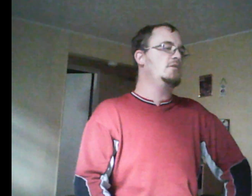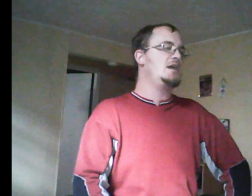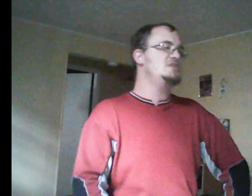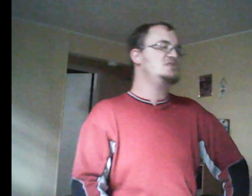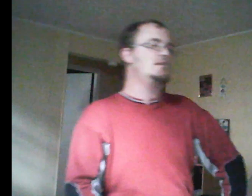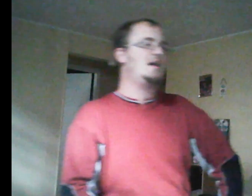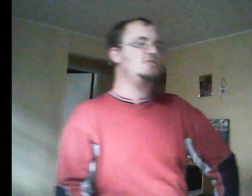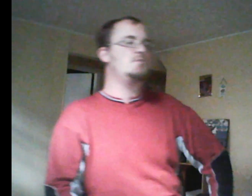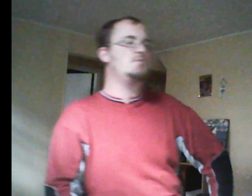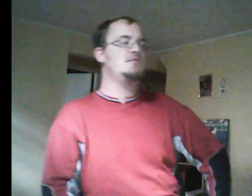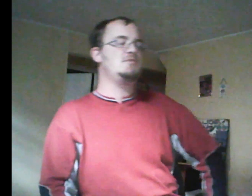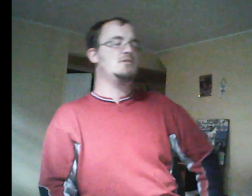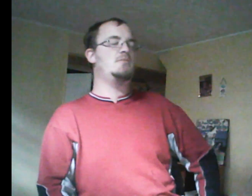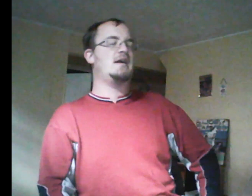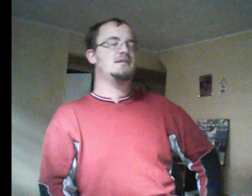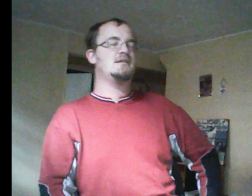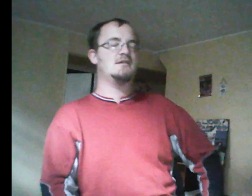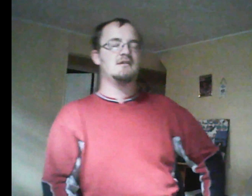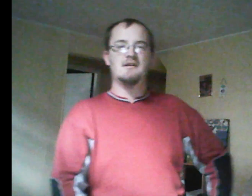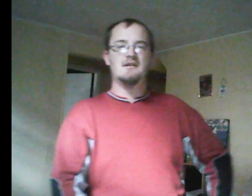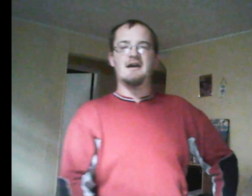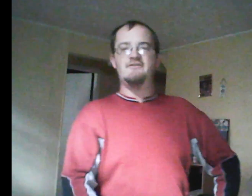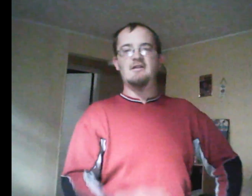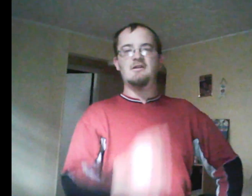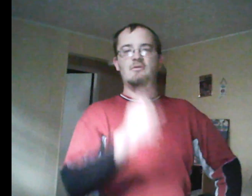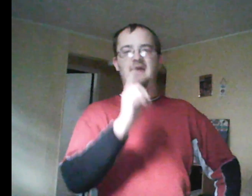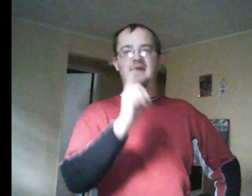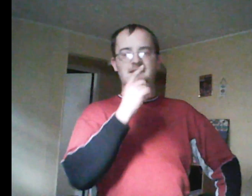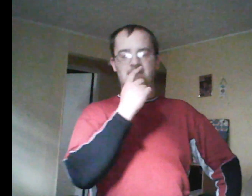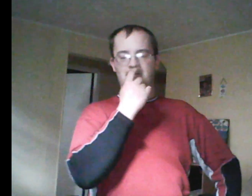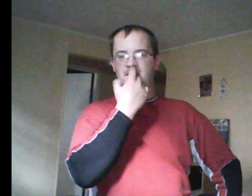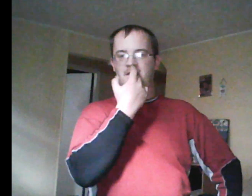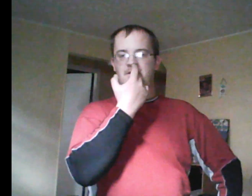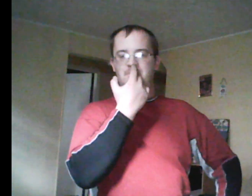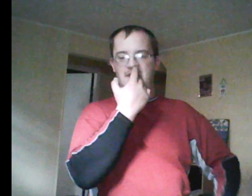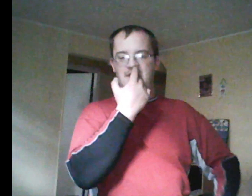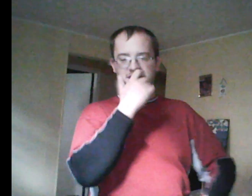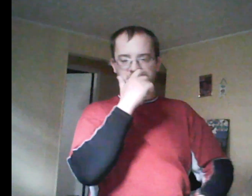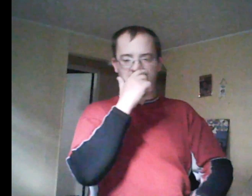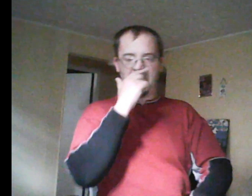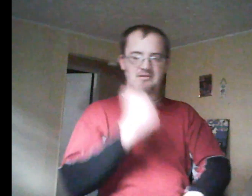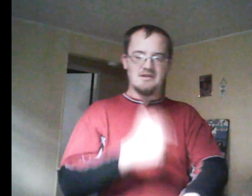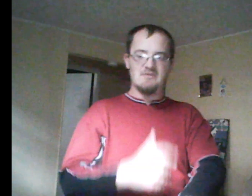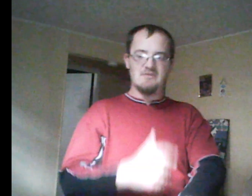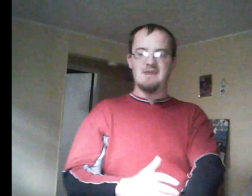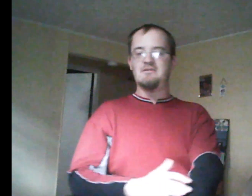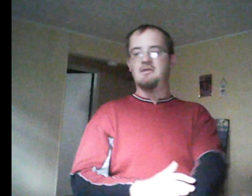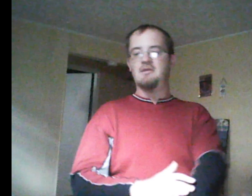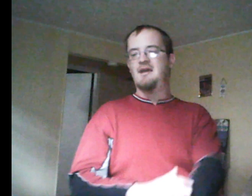that Paige, you know, was giving Emma some hard time. I even wrote a fanfic that, as my character, to try to help Emma